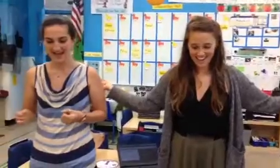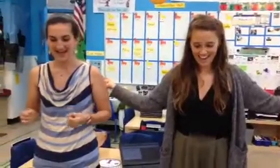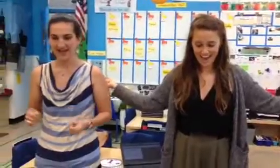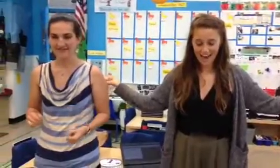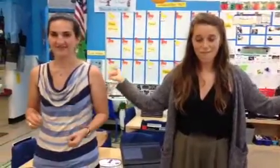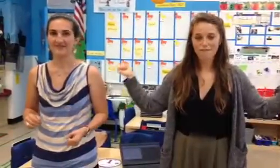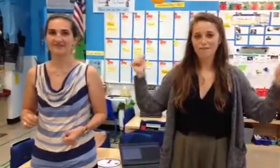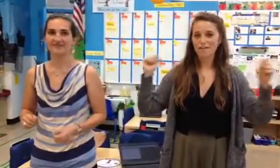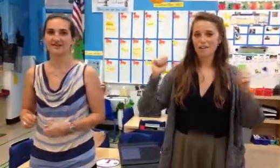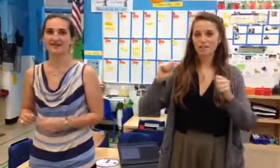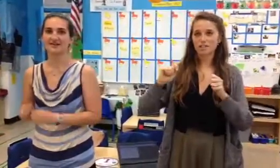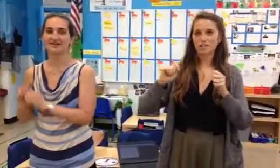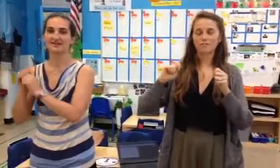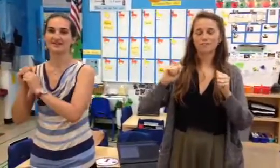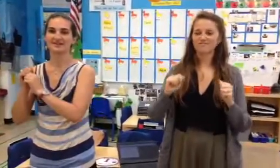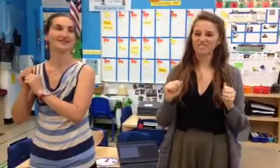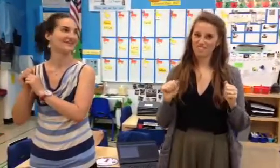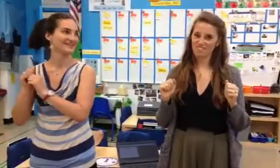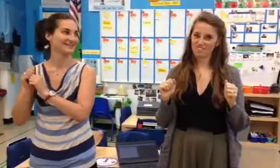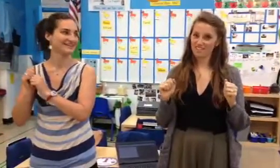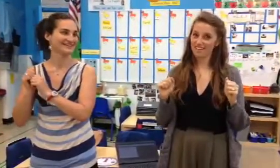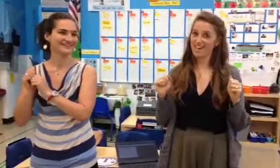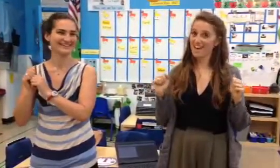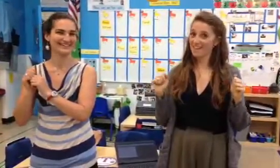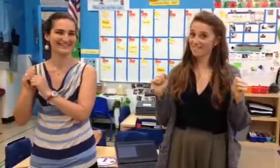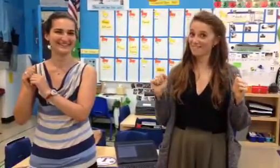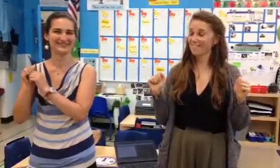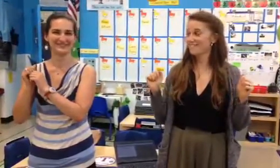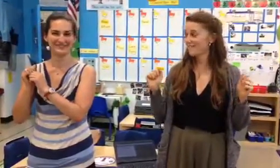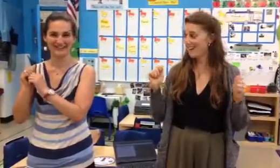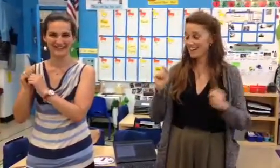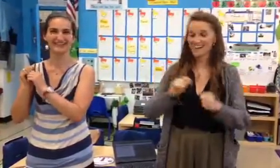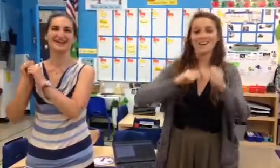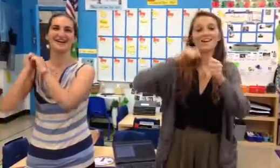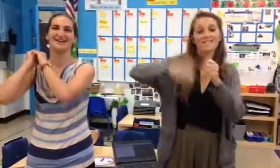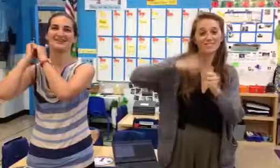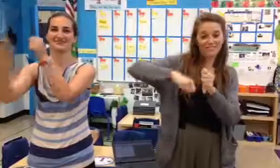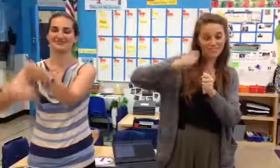F, fish, f, fun, f.